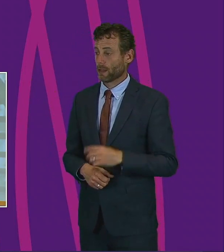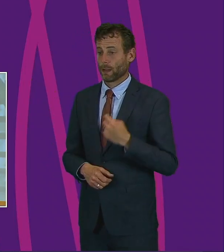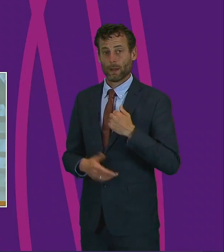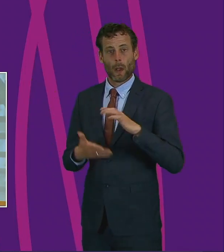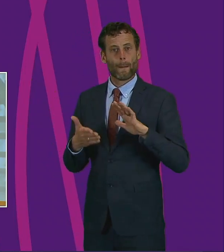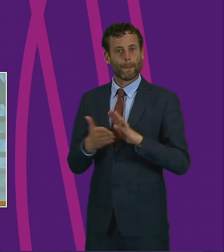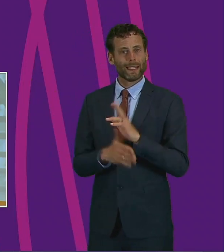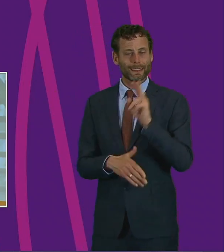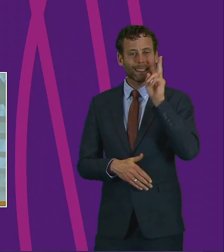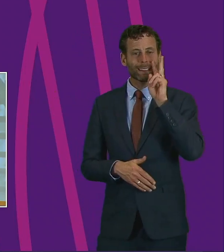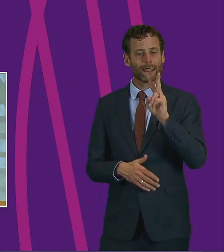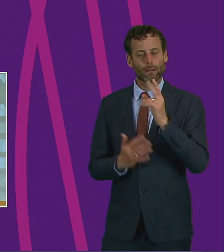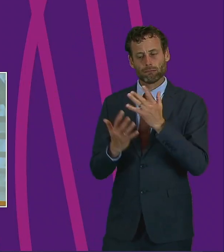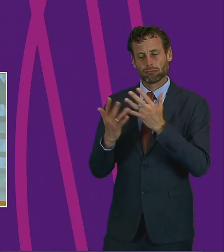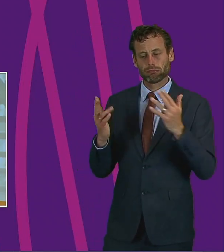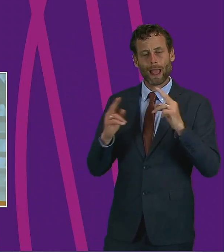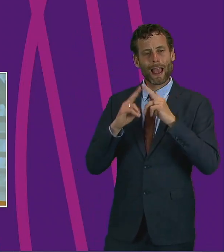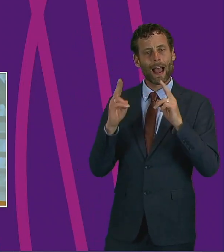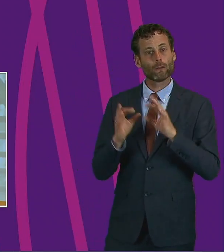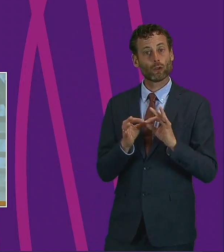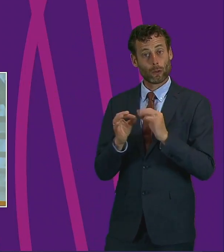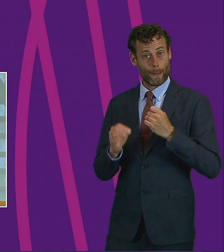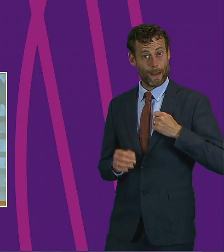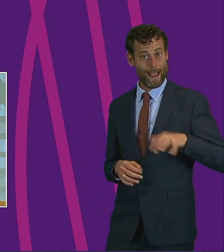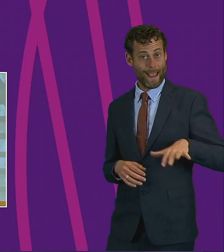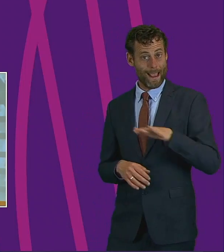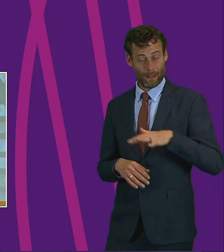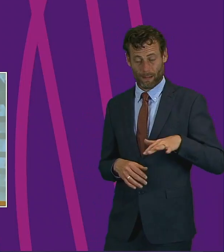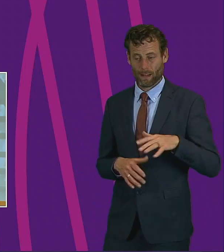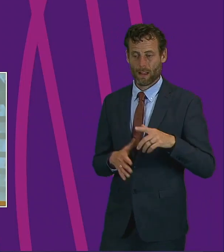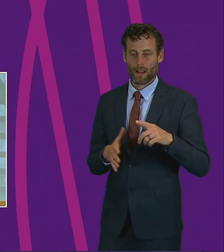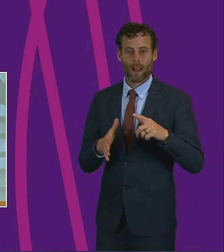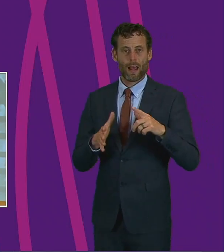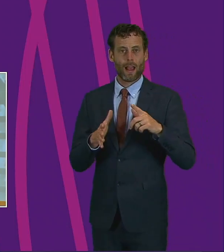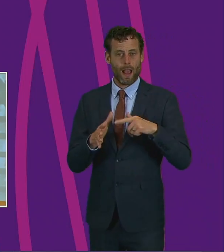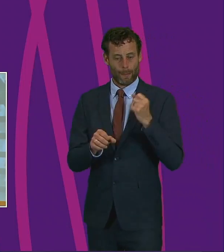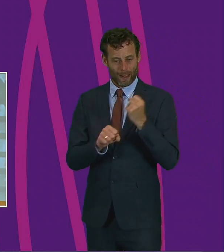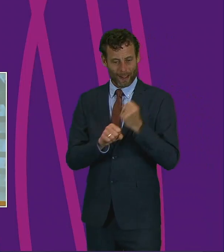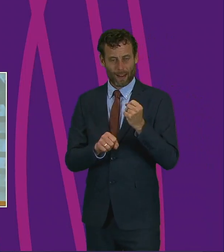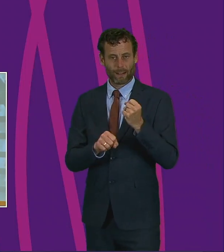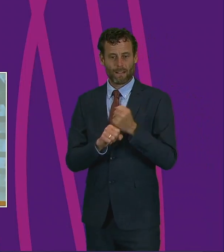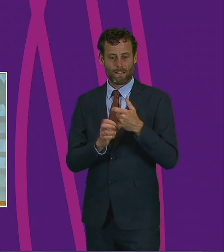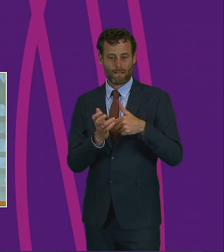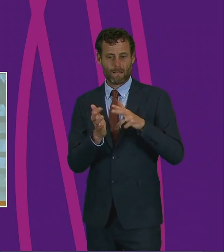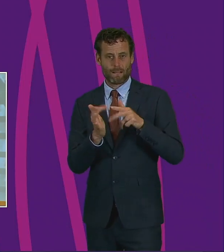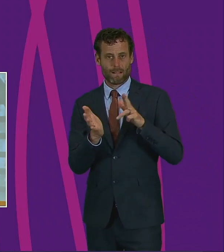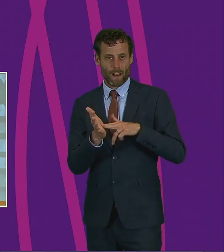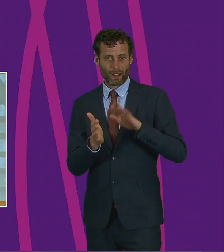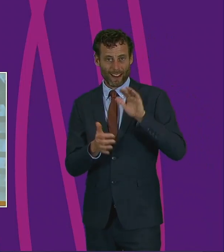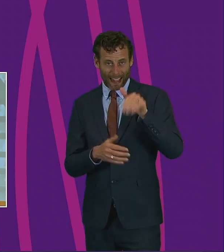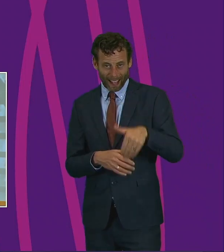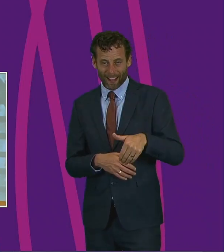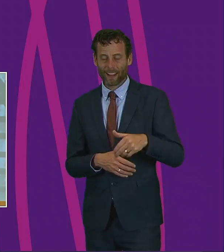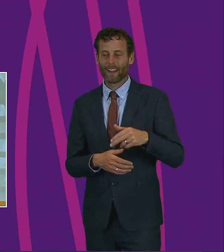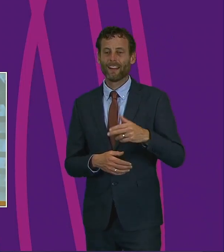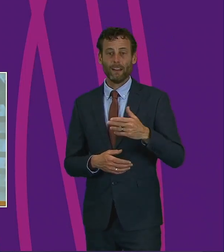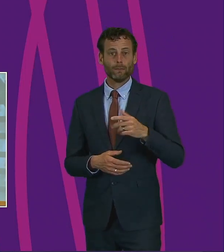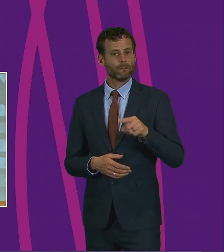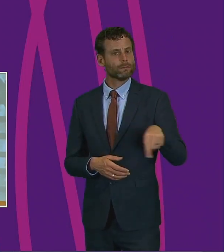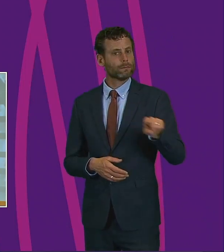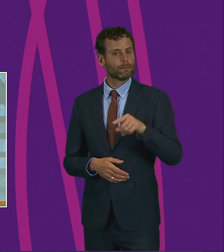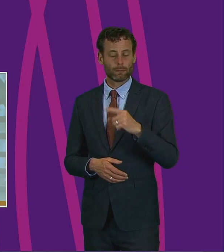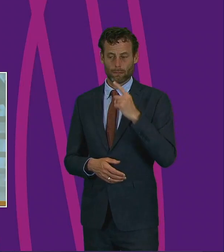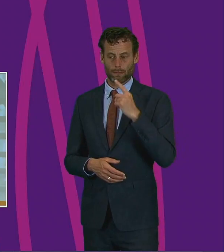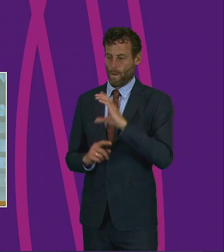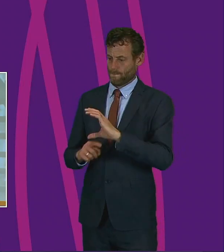associations which operate in my constituency, including Arden Glen, Govanhill and Thenew housing associations have benefited